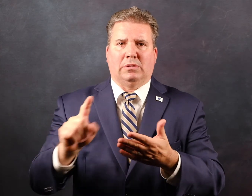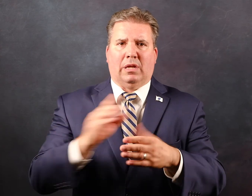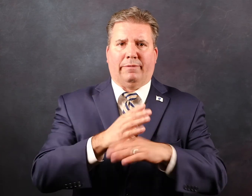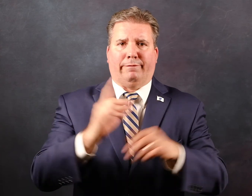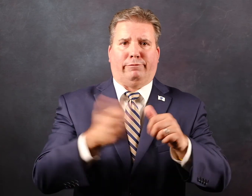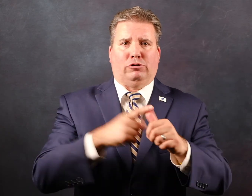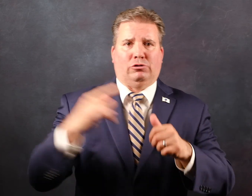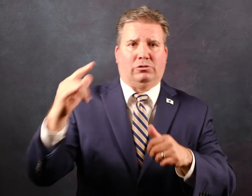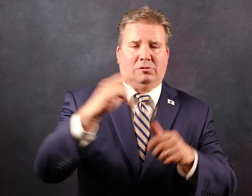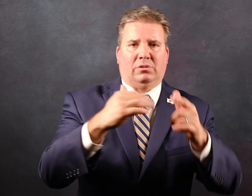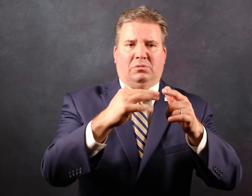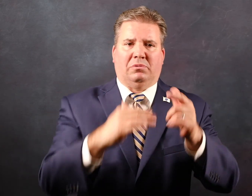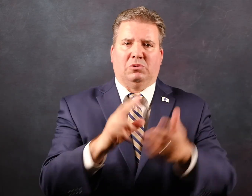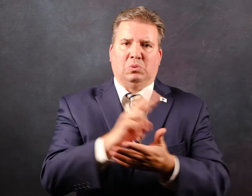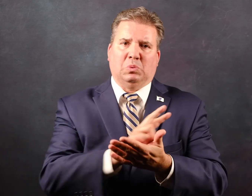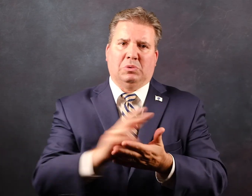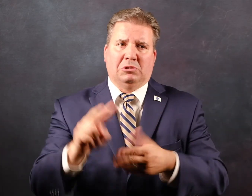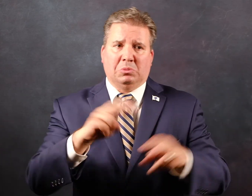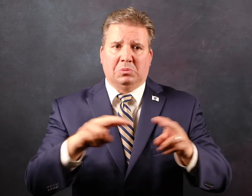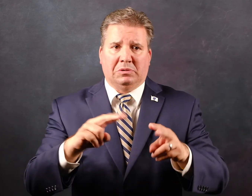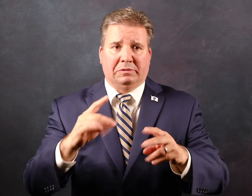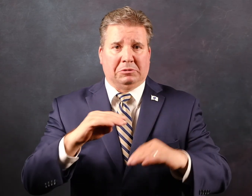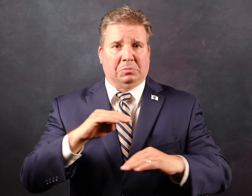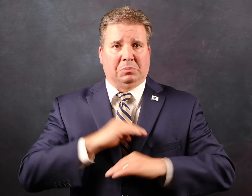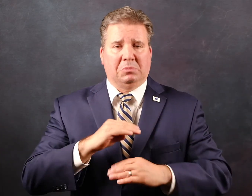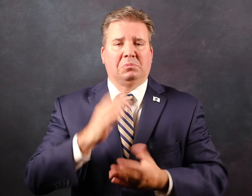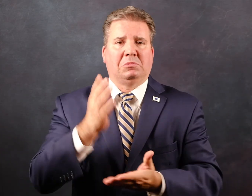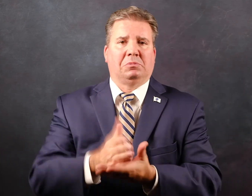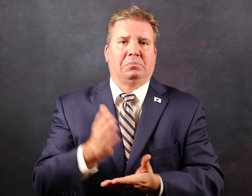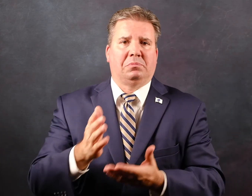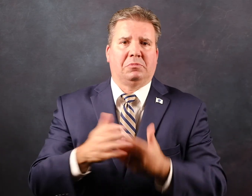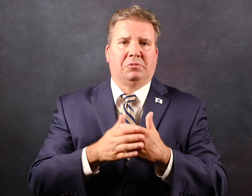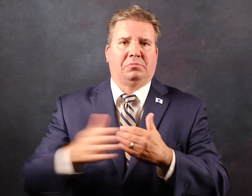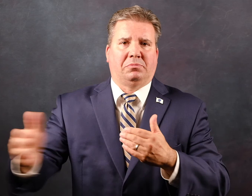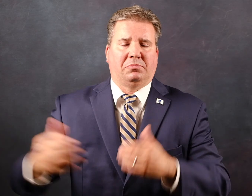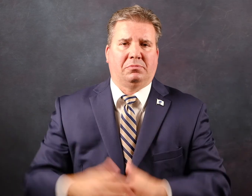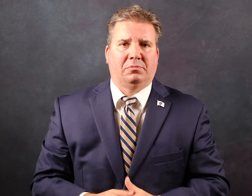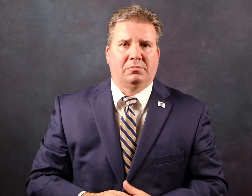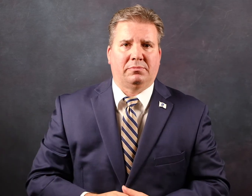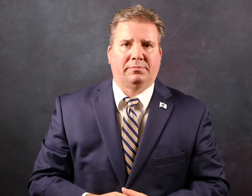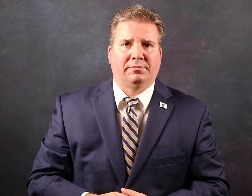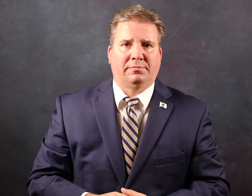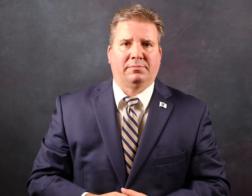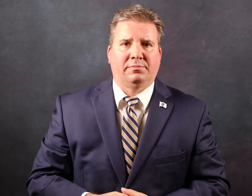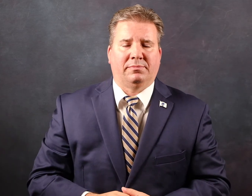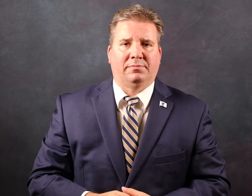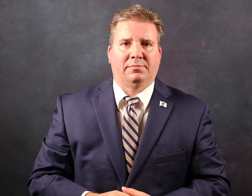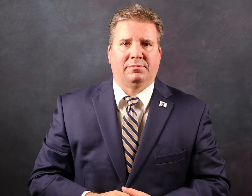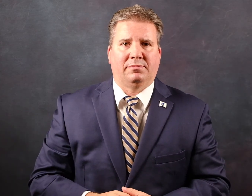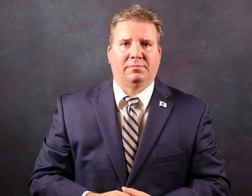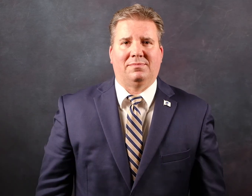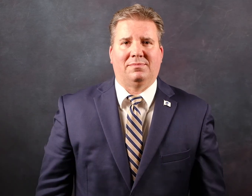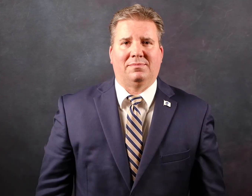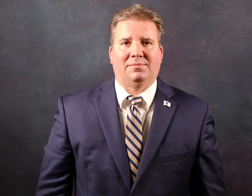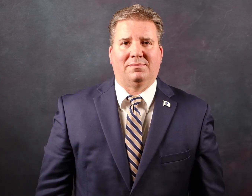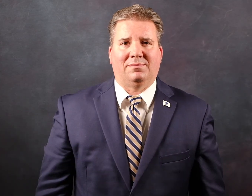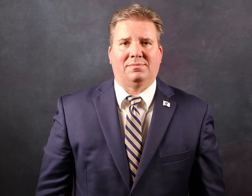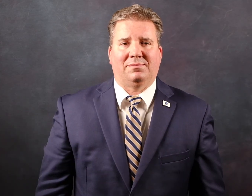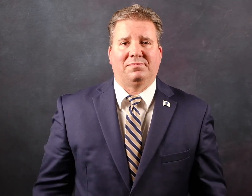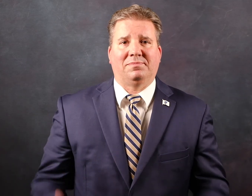next two weeks they will make that announcement once they are satisfied that the virus is contained they will